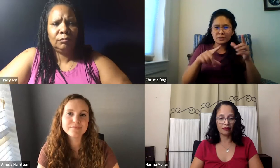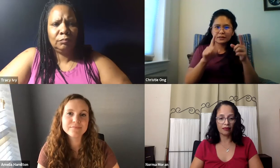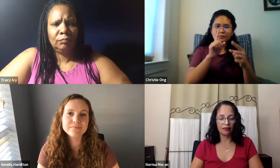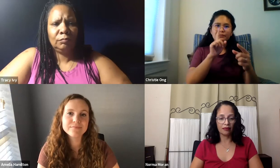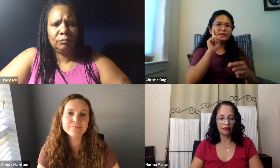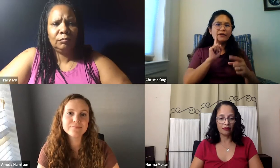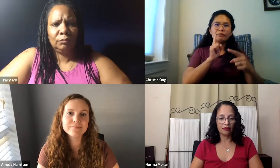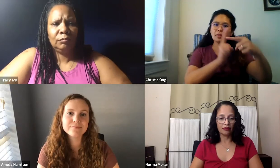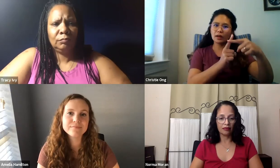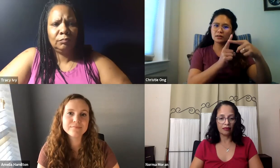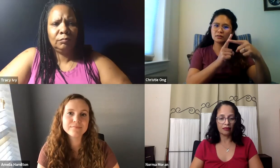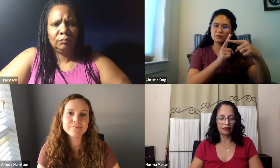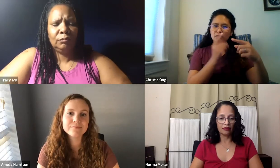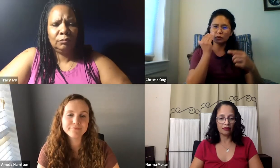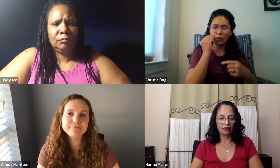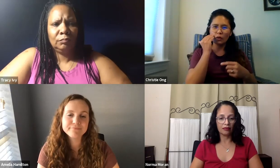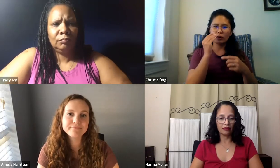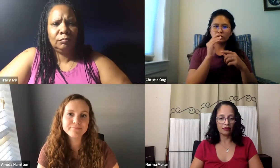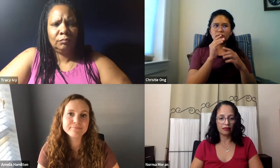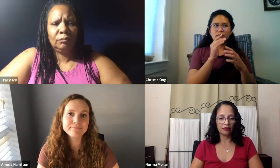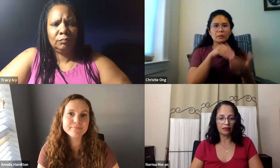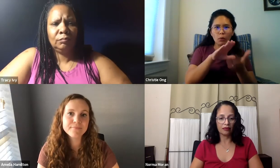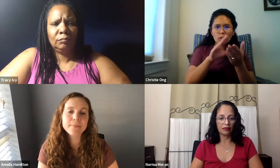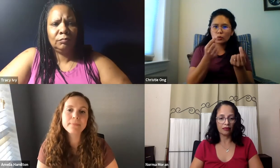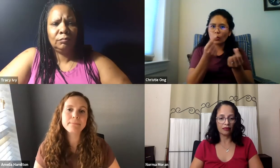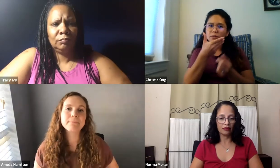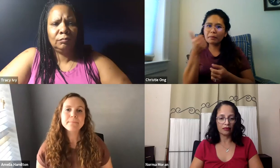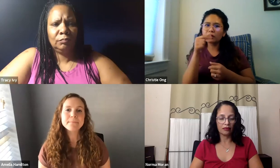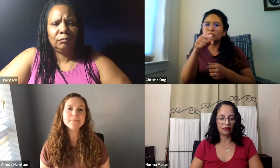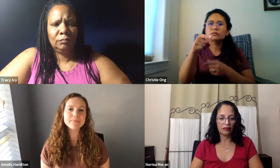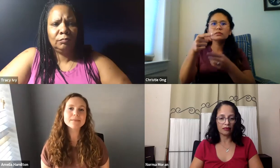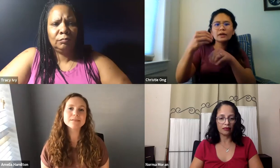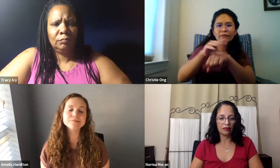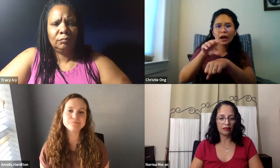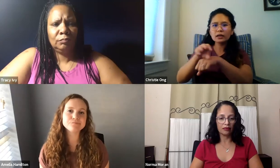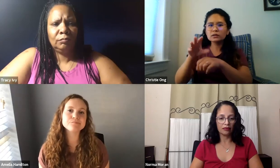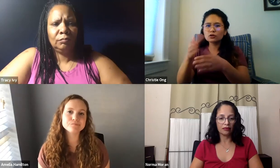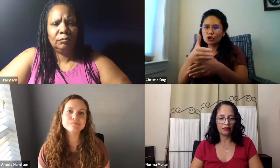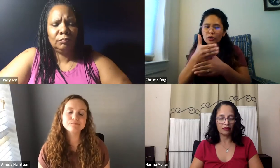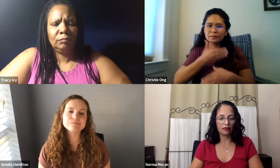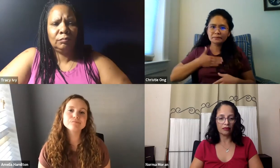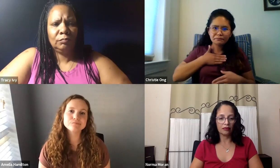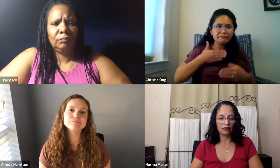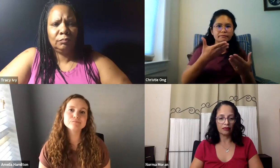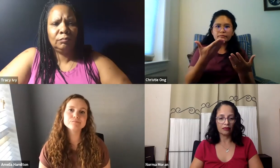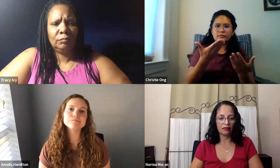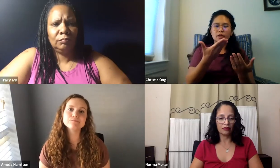especially our young children today. And then you think of deaf plus people and the issues and struggles that they're facing.